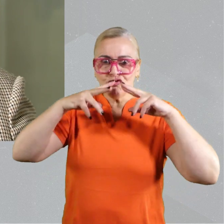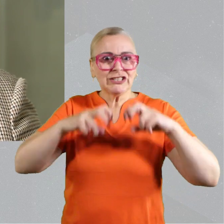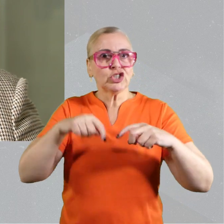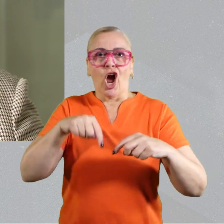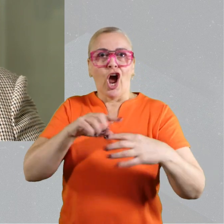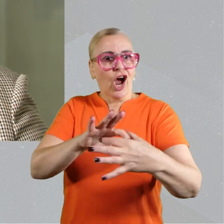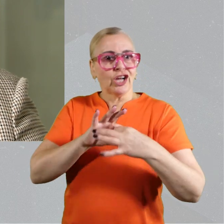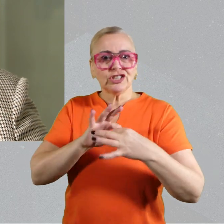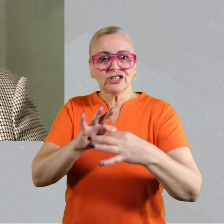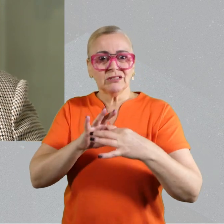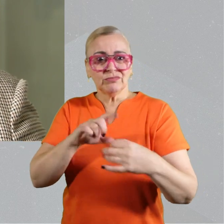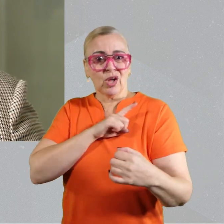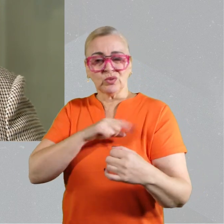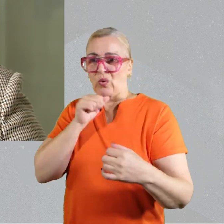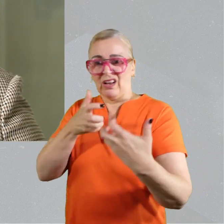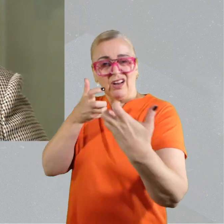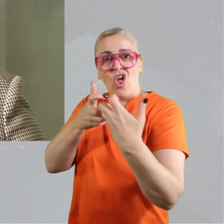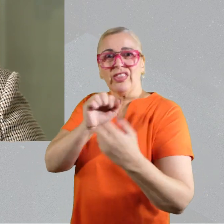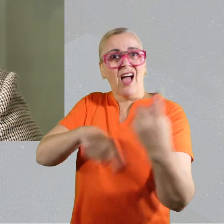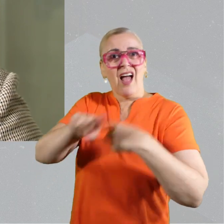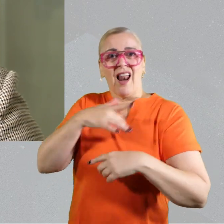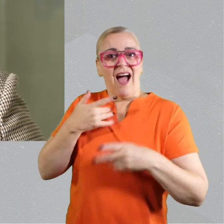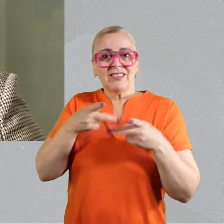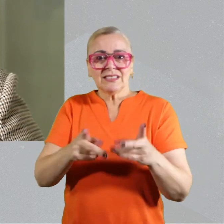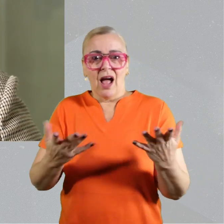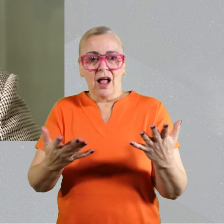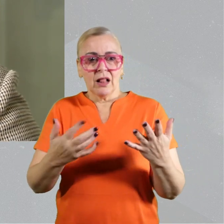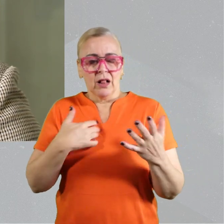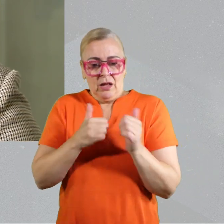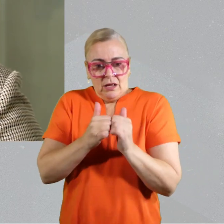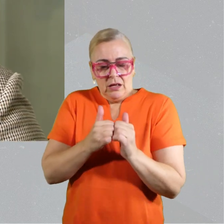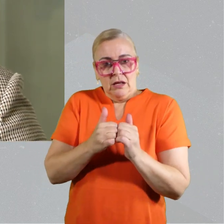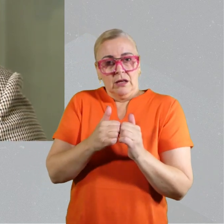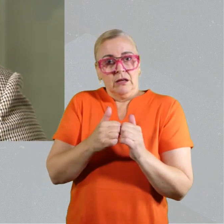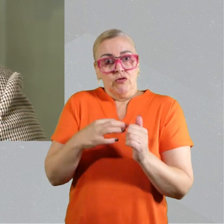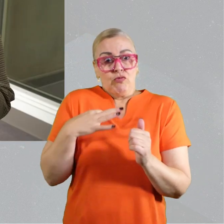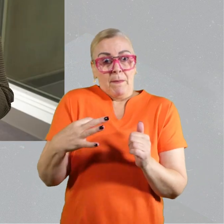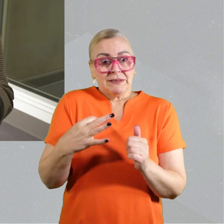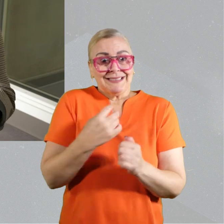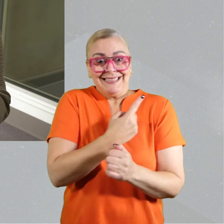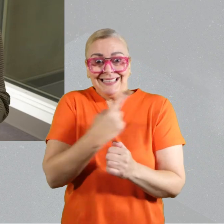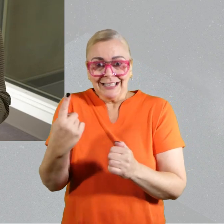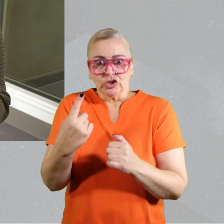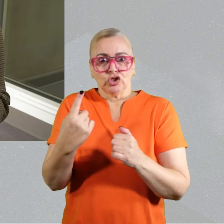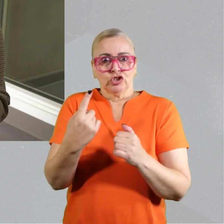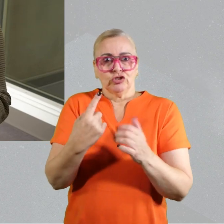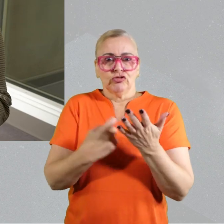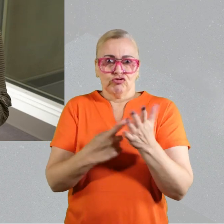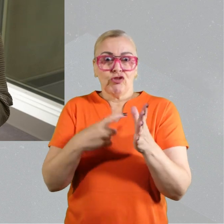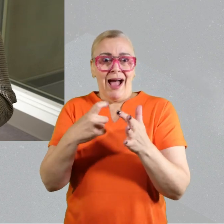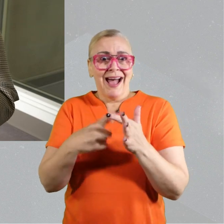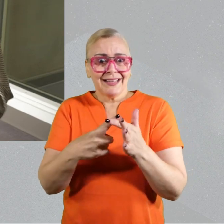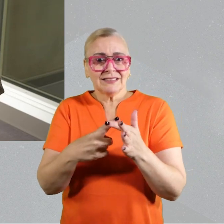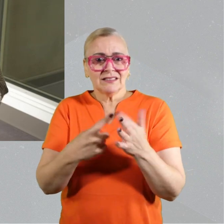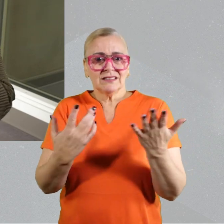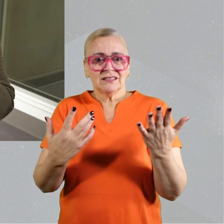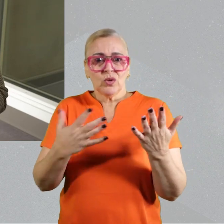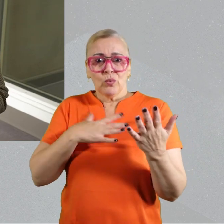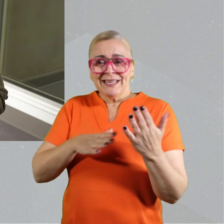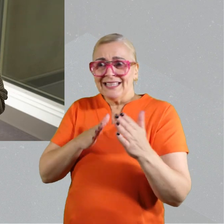engaged with research because we're not accommodating their lifestyle. We appreciate having every race,